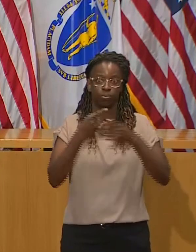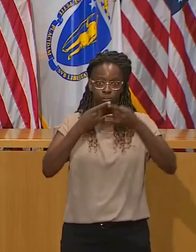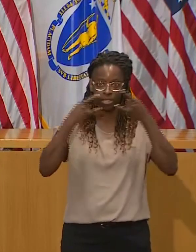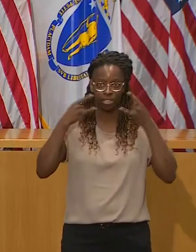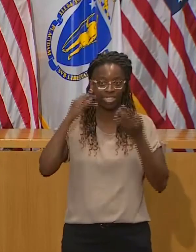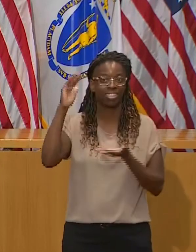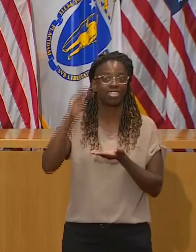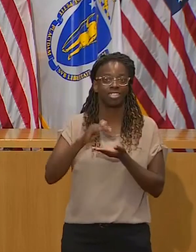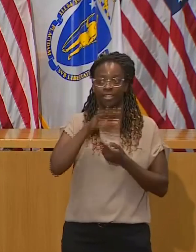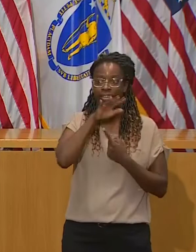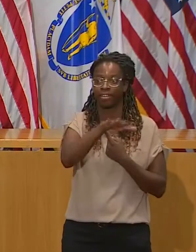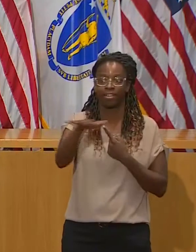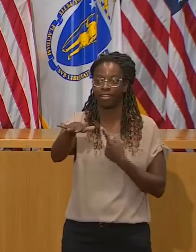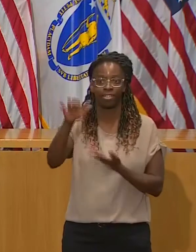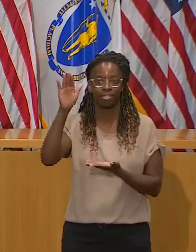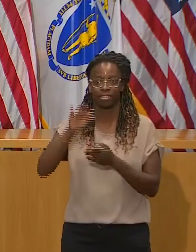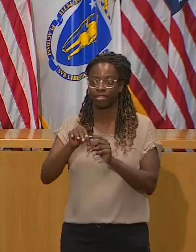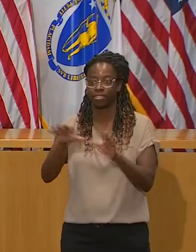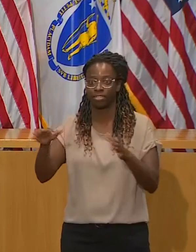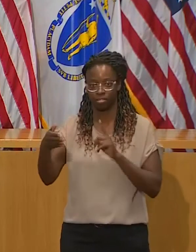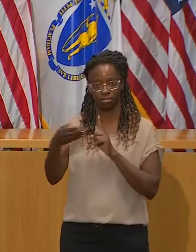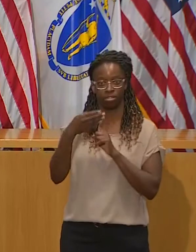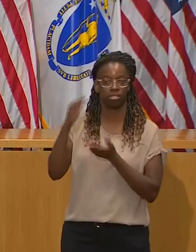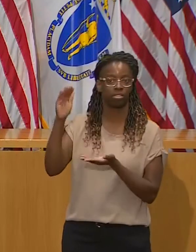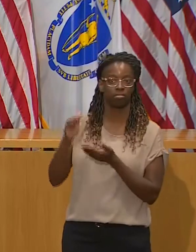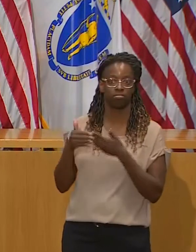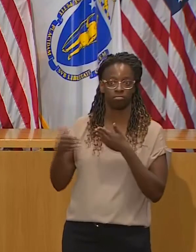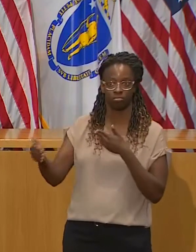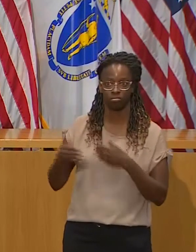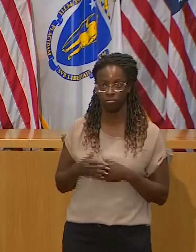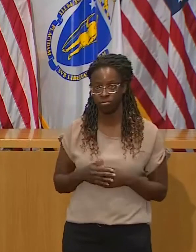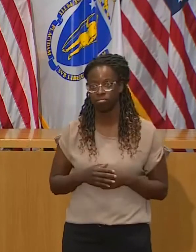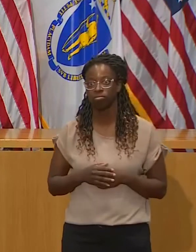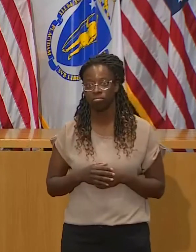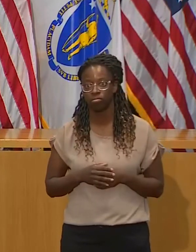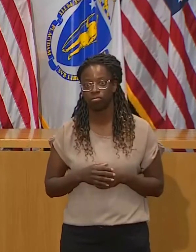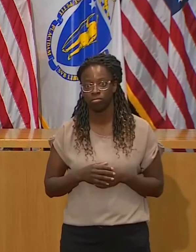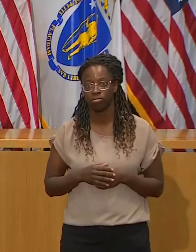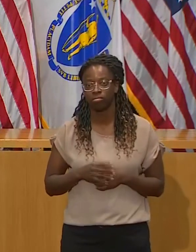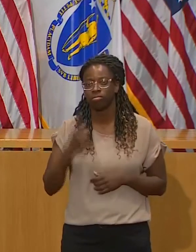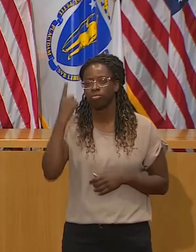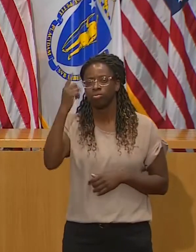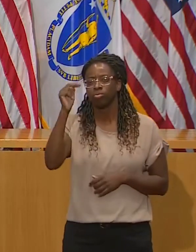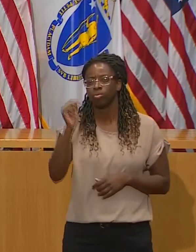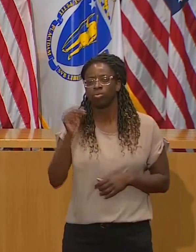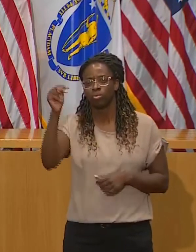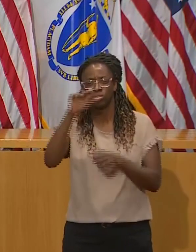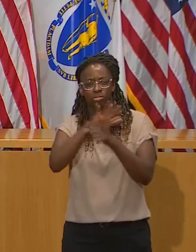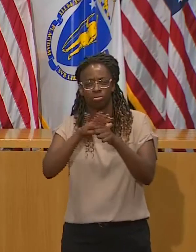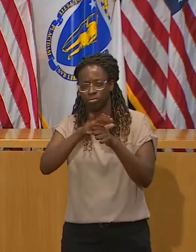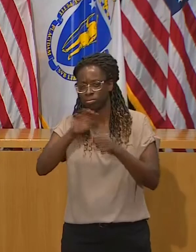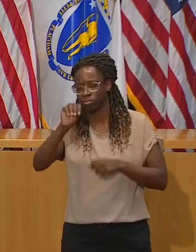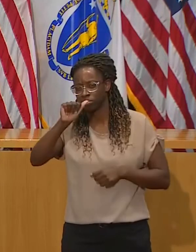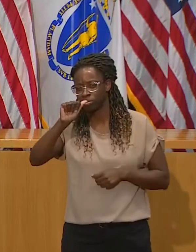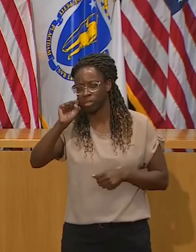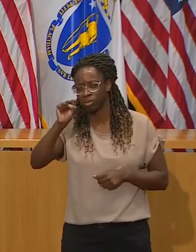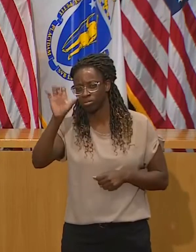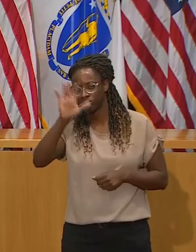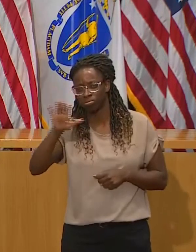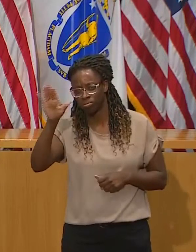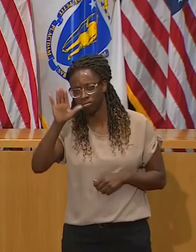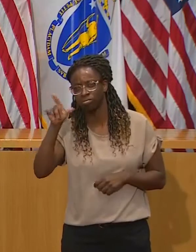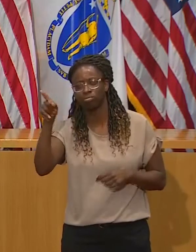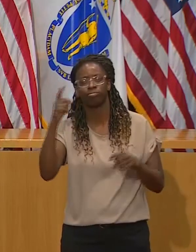Halloween with Mayor Driscoll, was not only does it reduce, do two people wearing a mask reduce the likelihood of transmission by